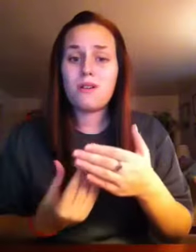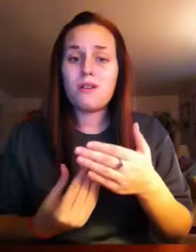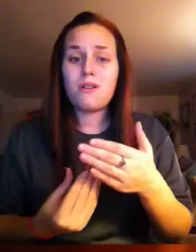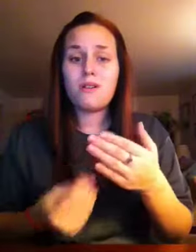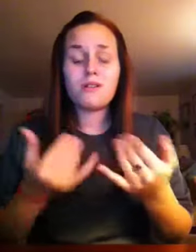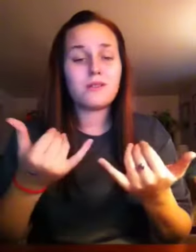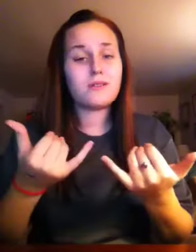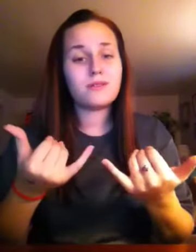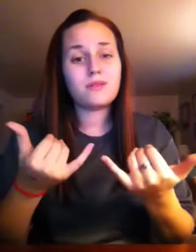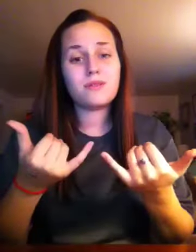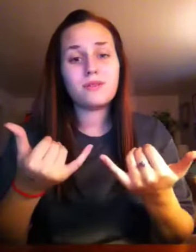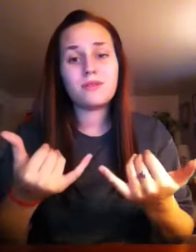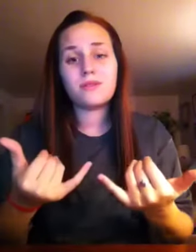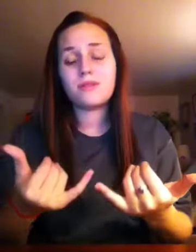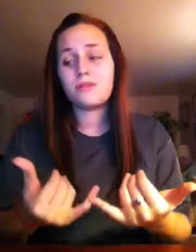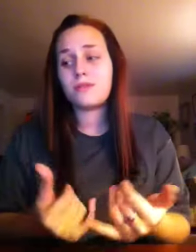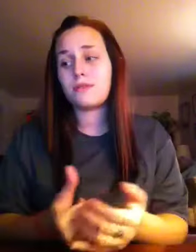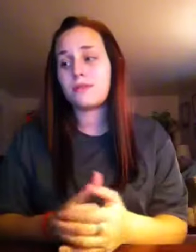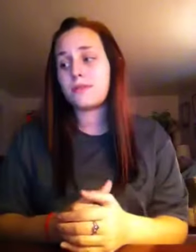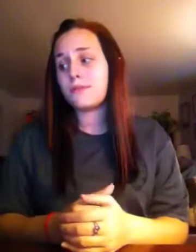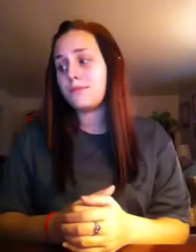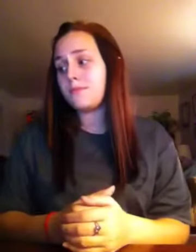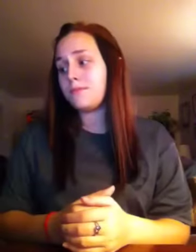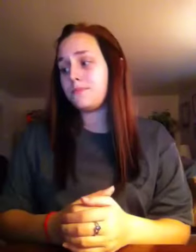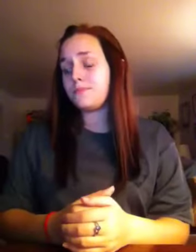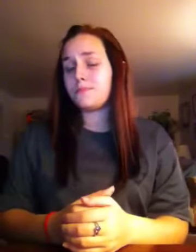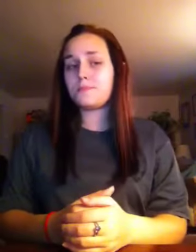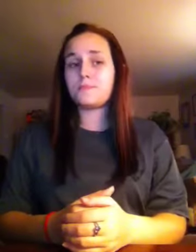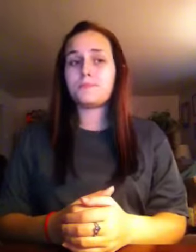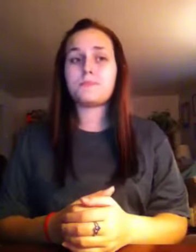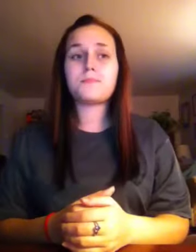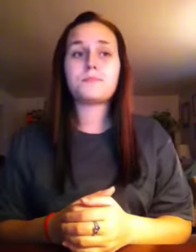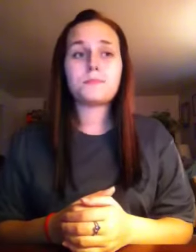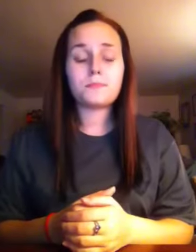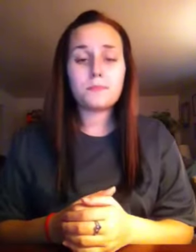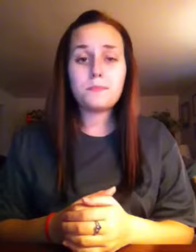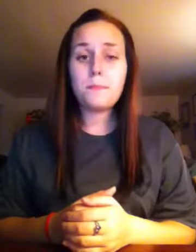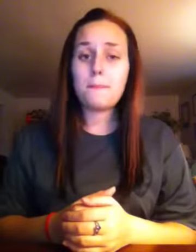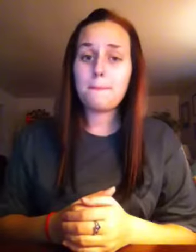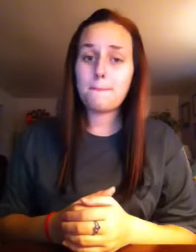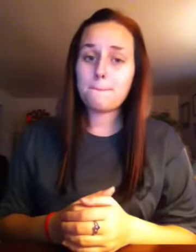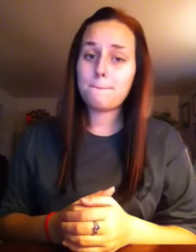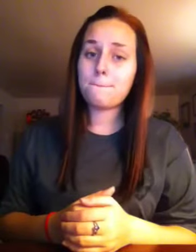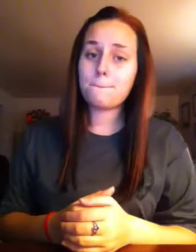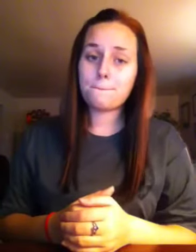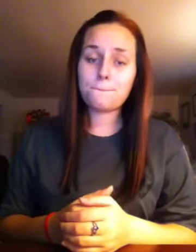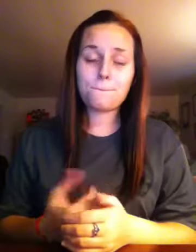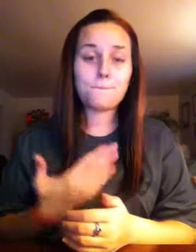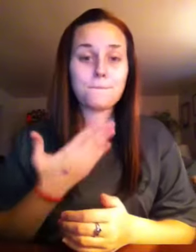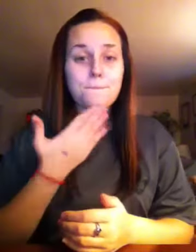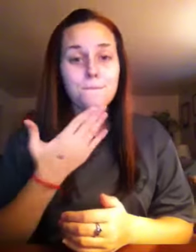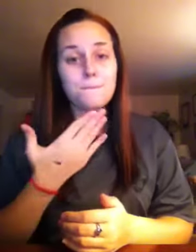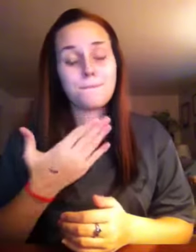goals I can do Schweancen Goodé Goodé Goodé Goodé